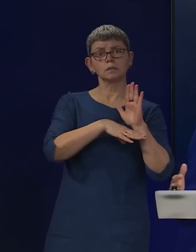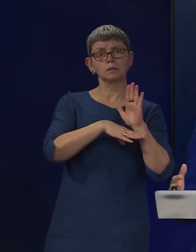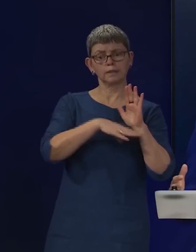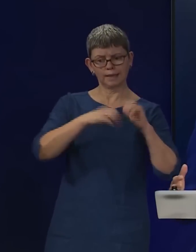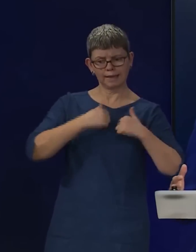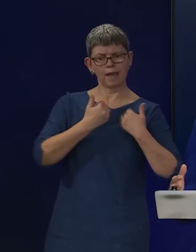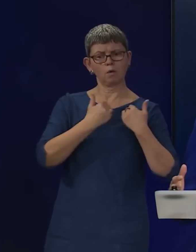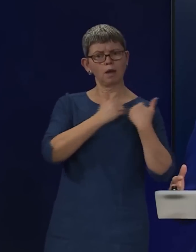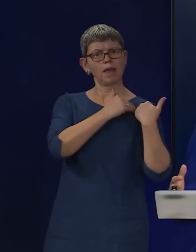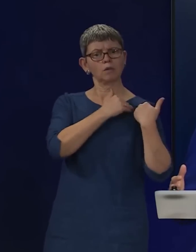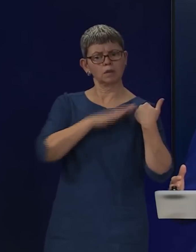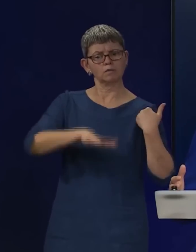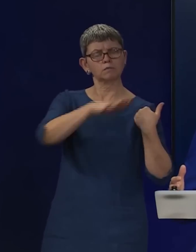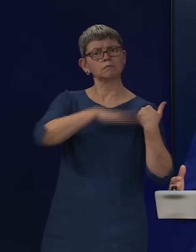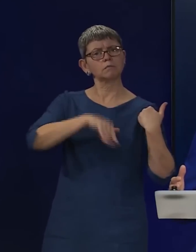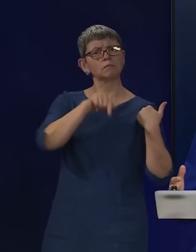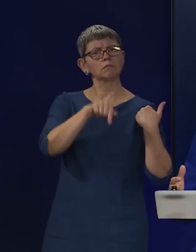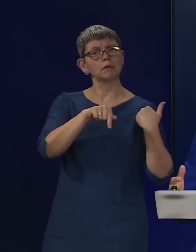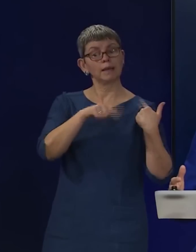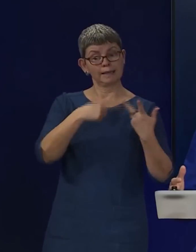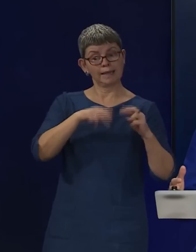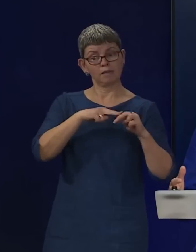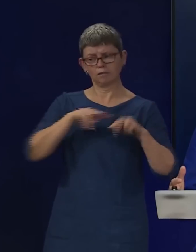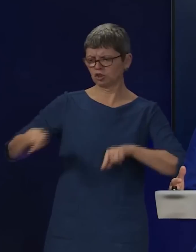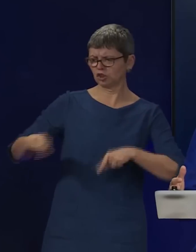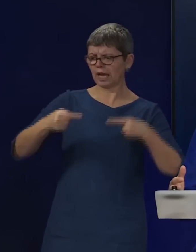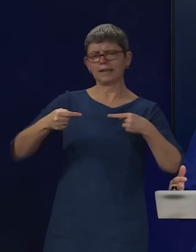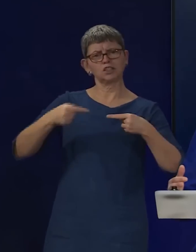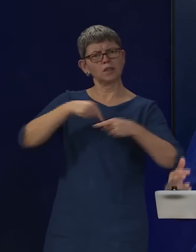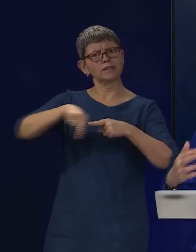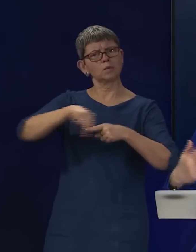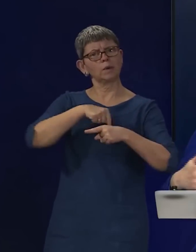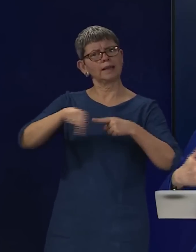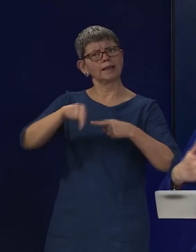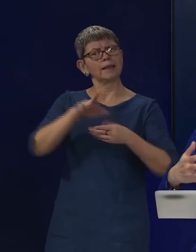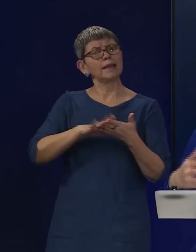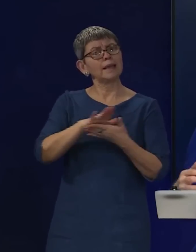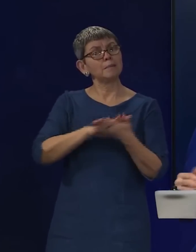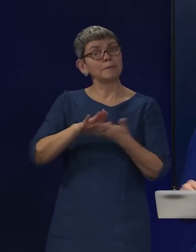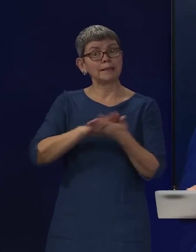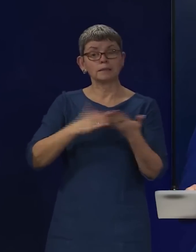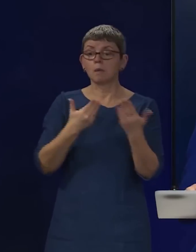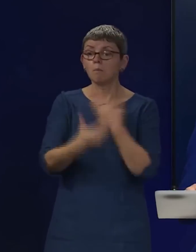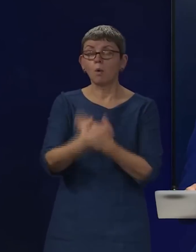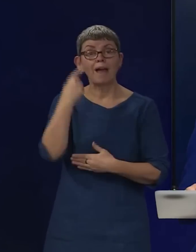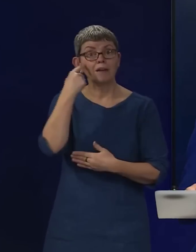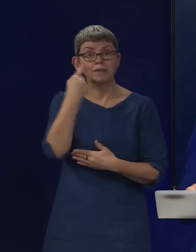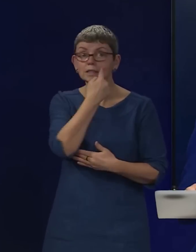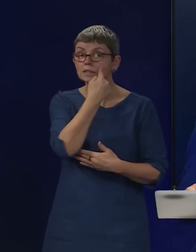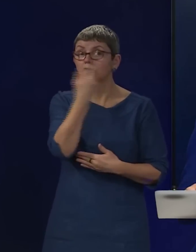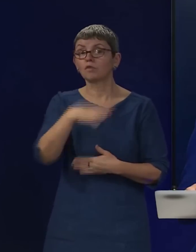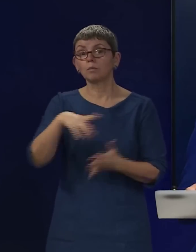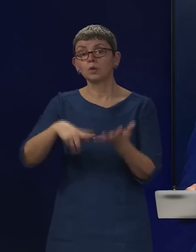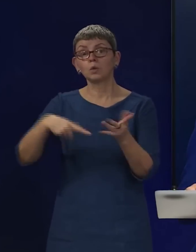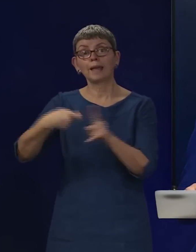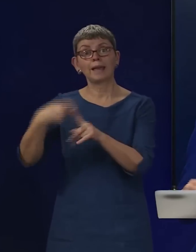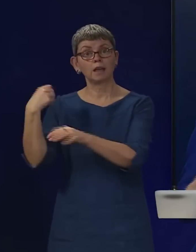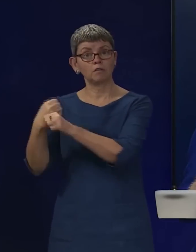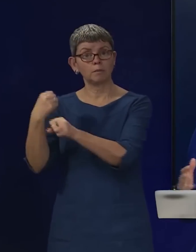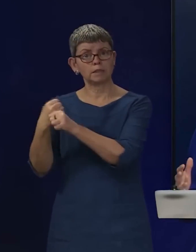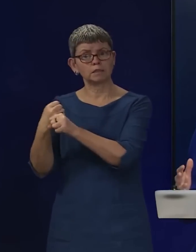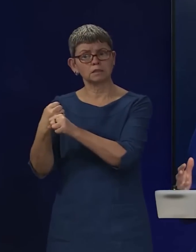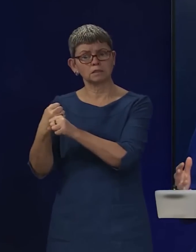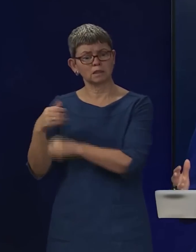see a challenge this week then we will be seeing yet more evidence from this UK government of